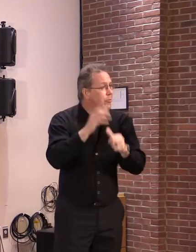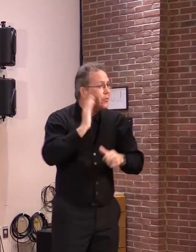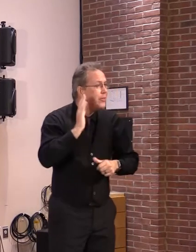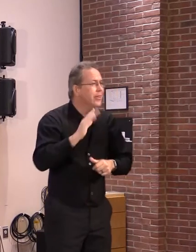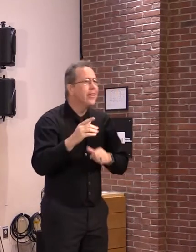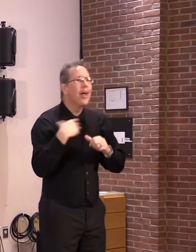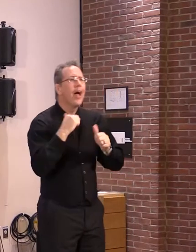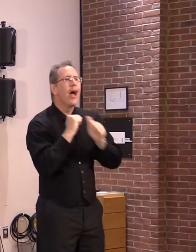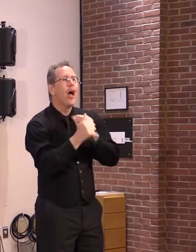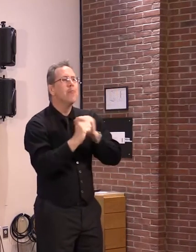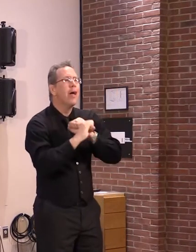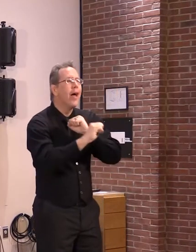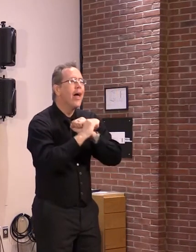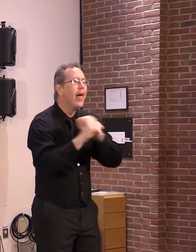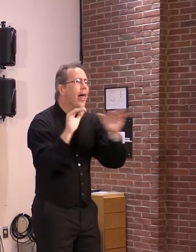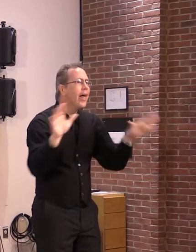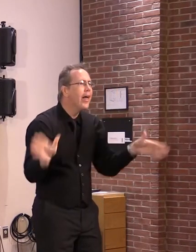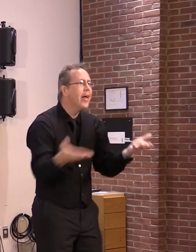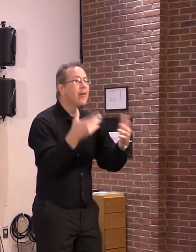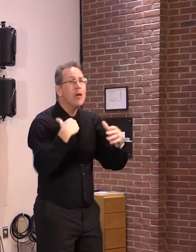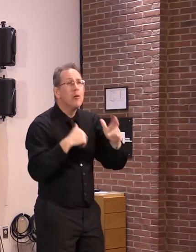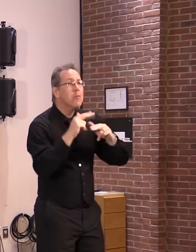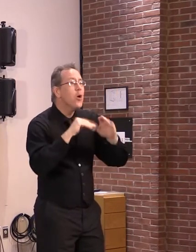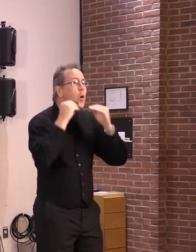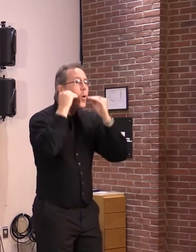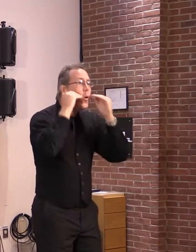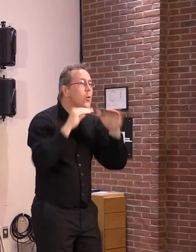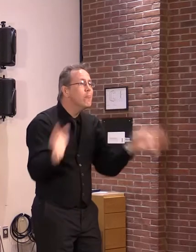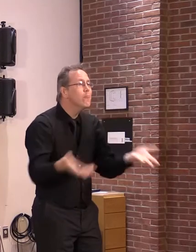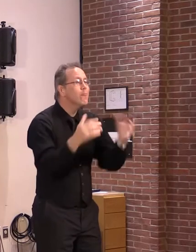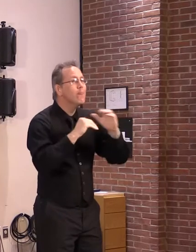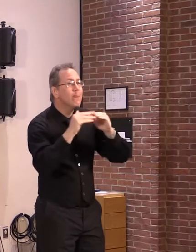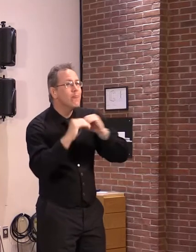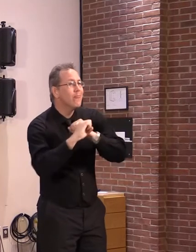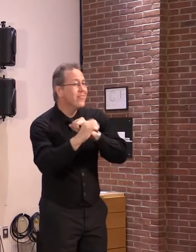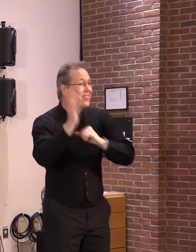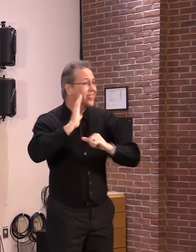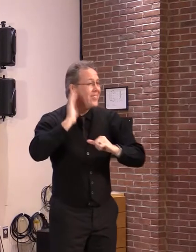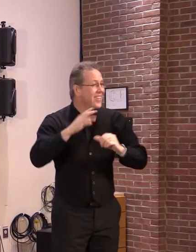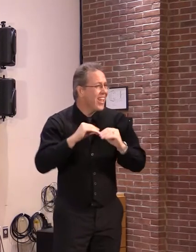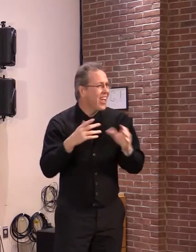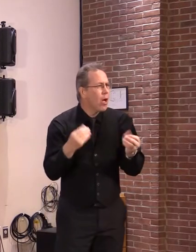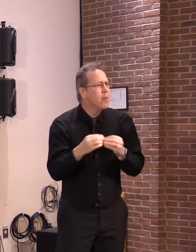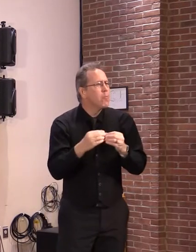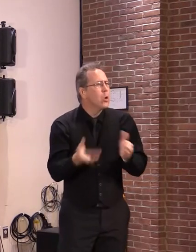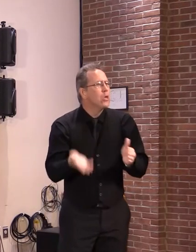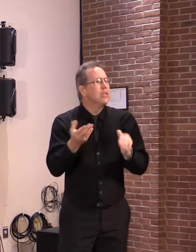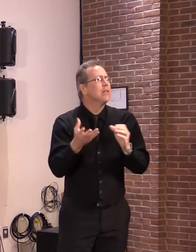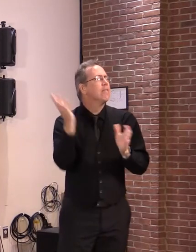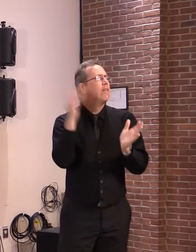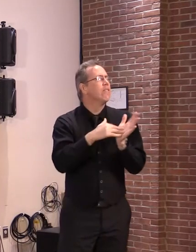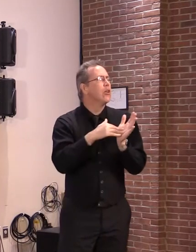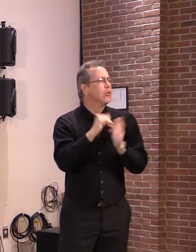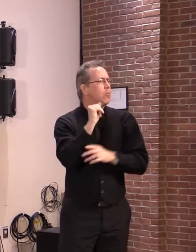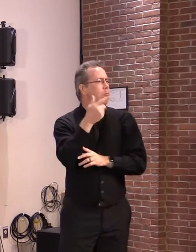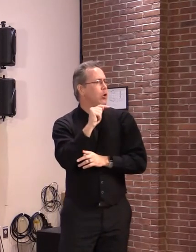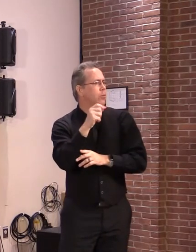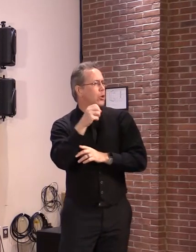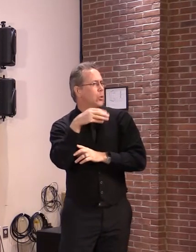project, it's always been talking about a net increase of 5,000 units just to meet the existing demand.